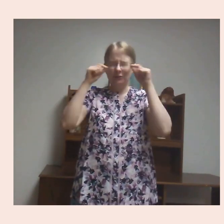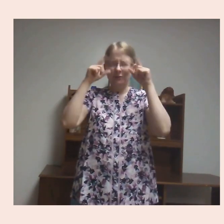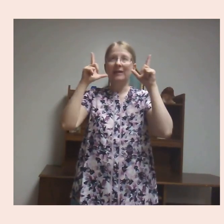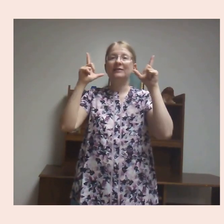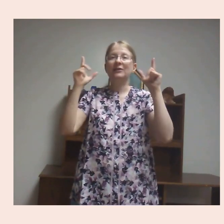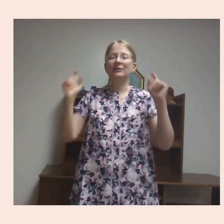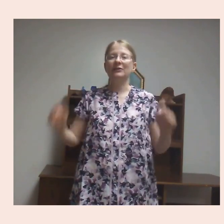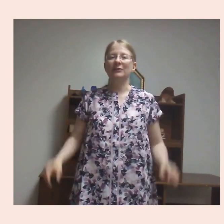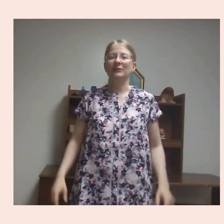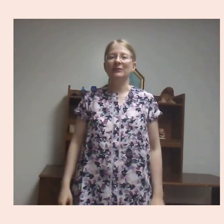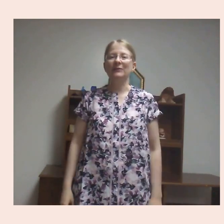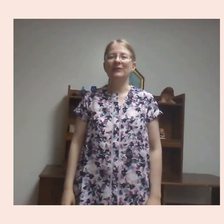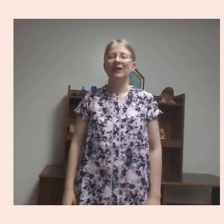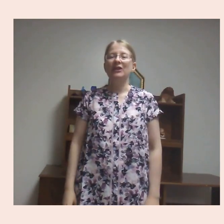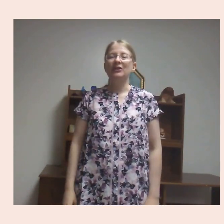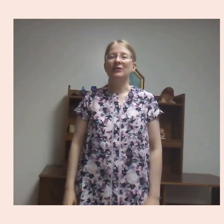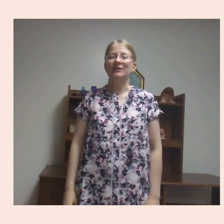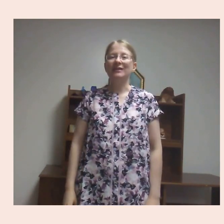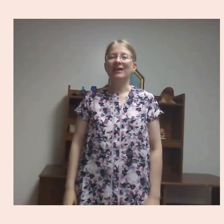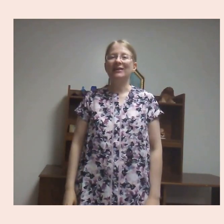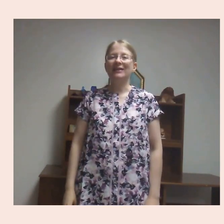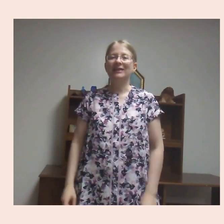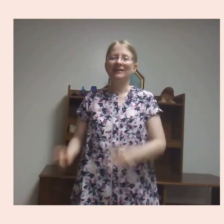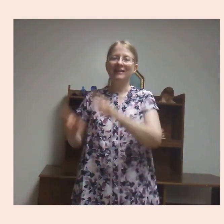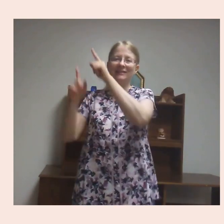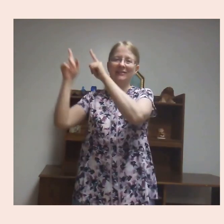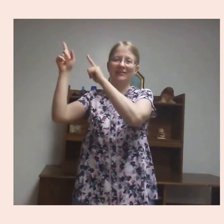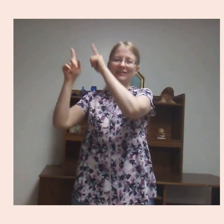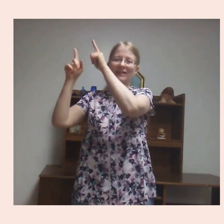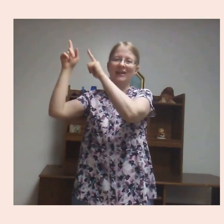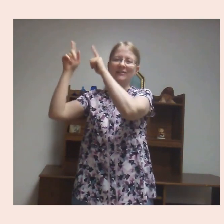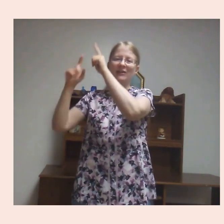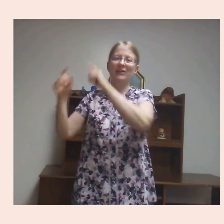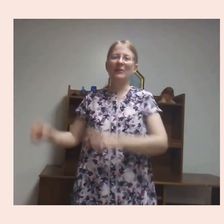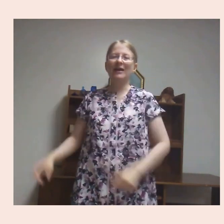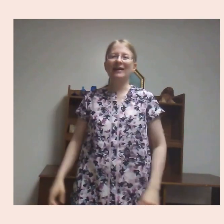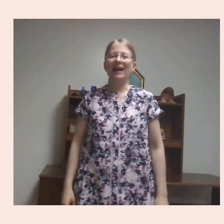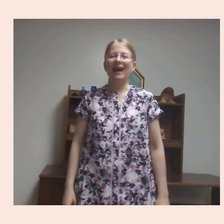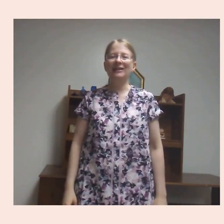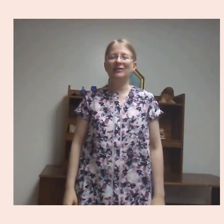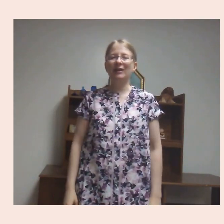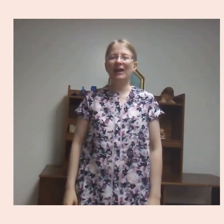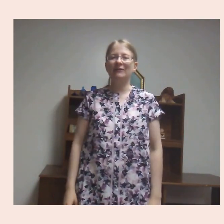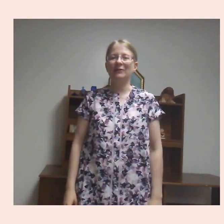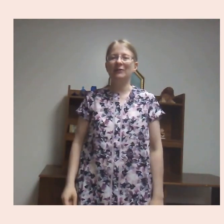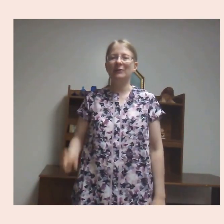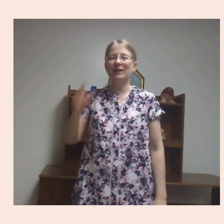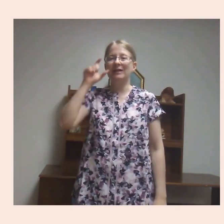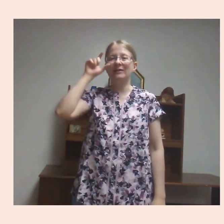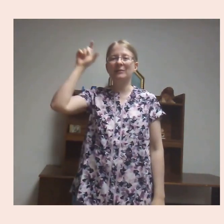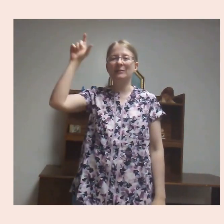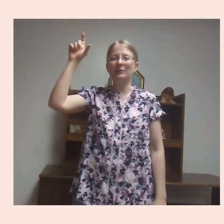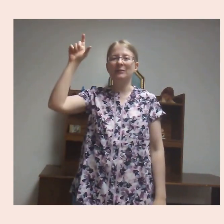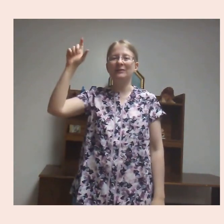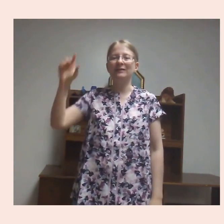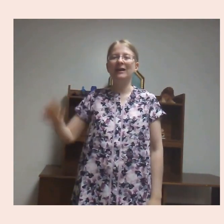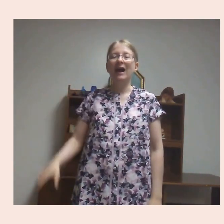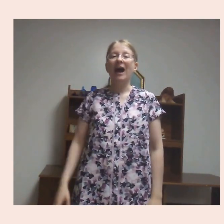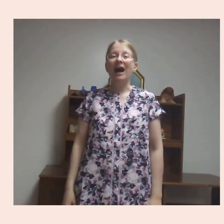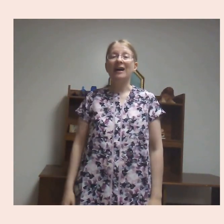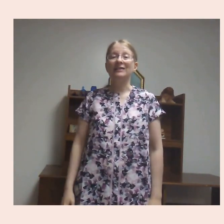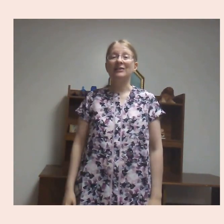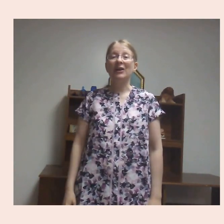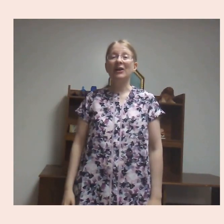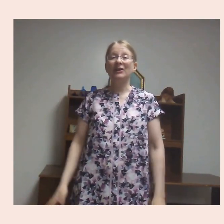did you wake so soon? You scared the little stars away and drive away the moon.